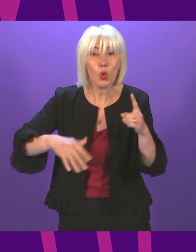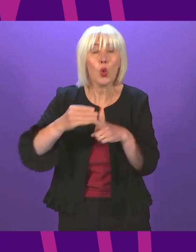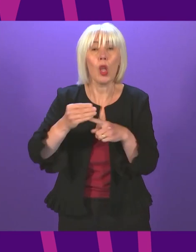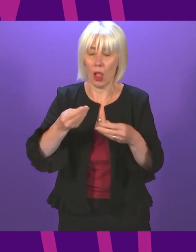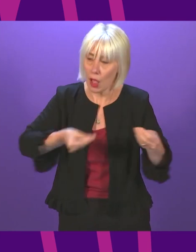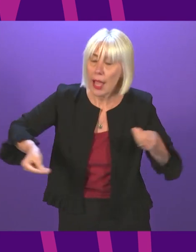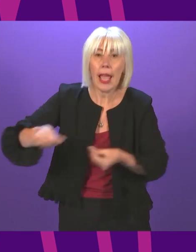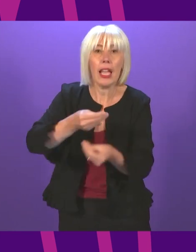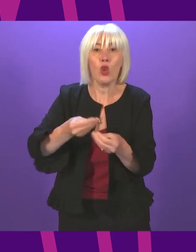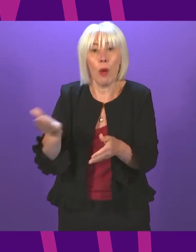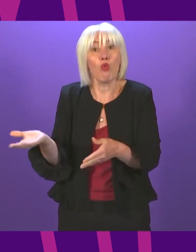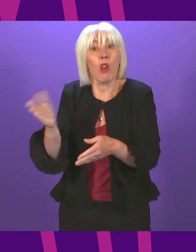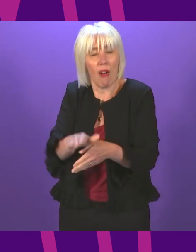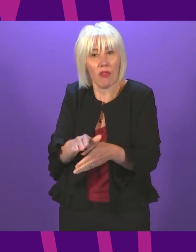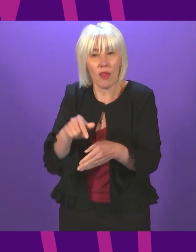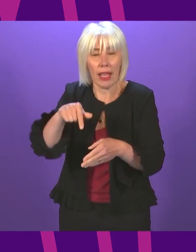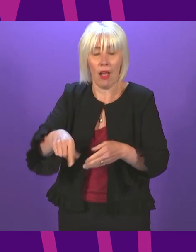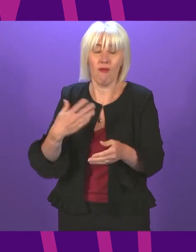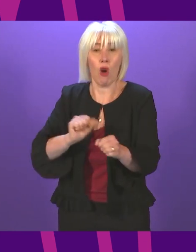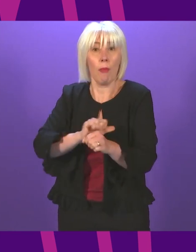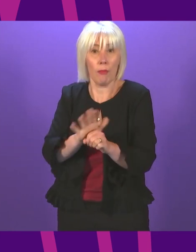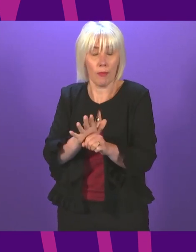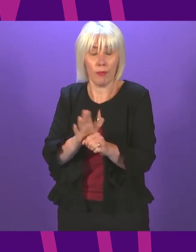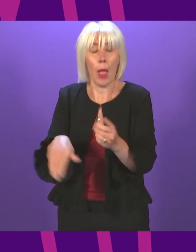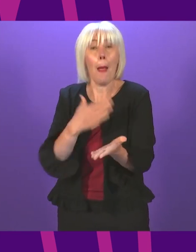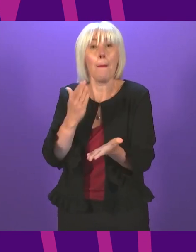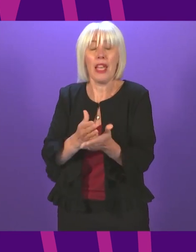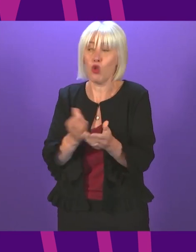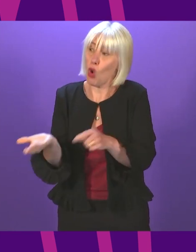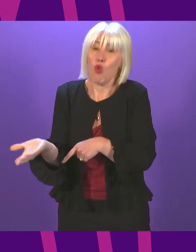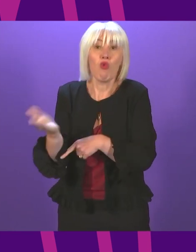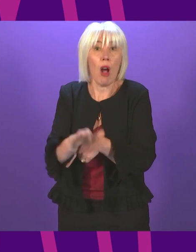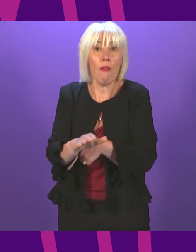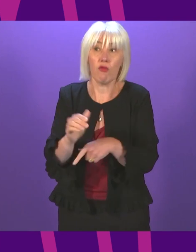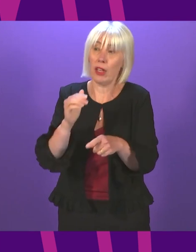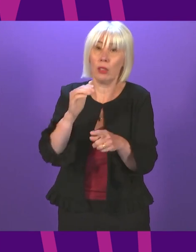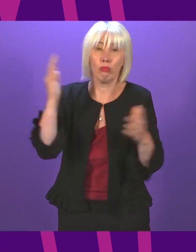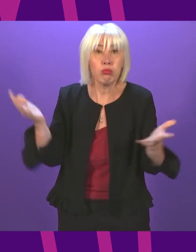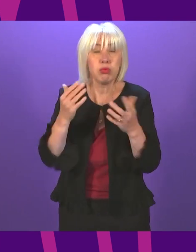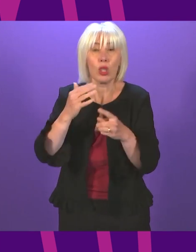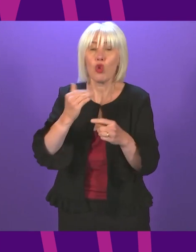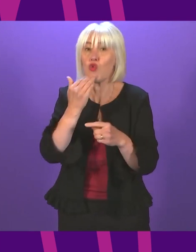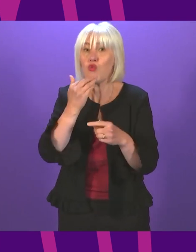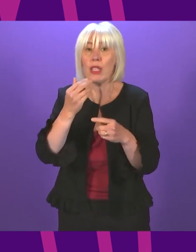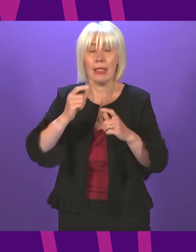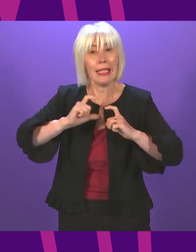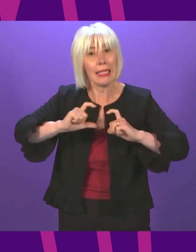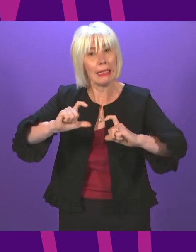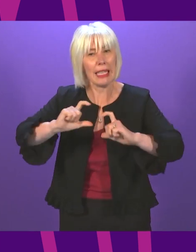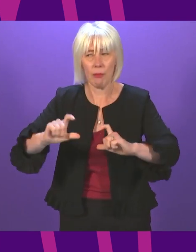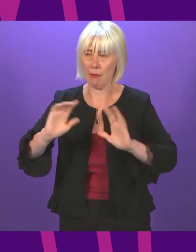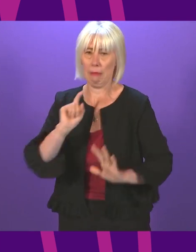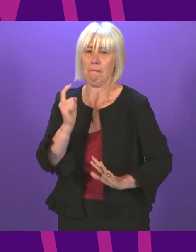We must ensure that the recovery is a green and sustainable one, and address with urgency and determination